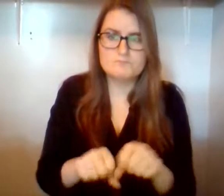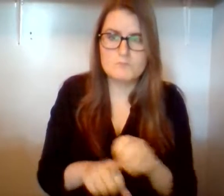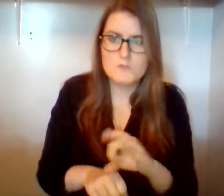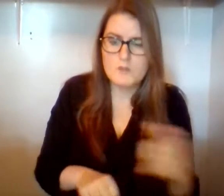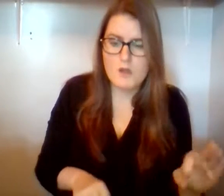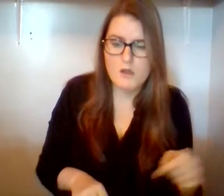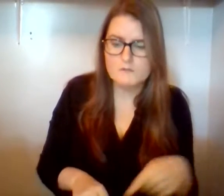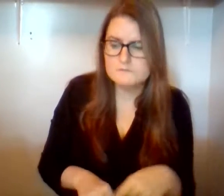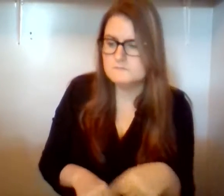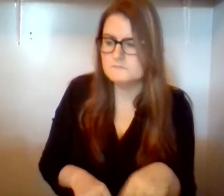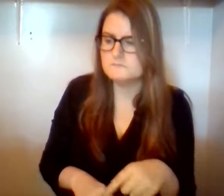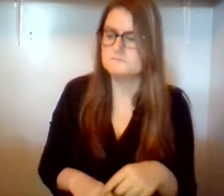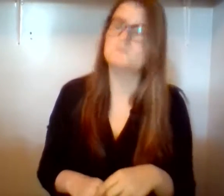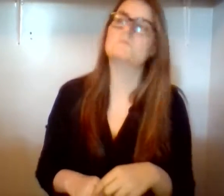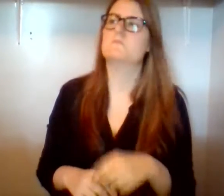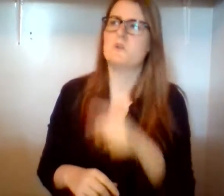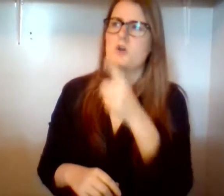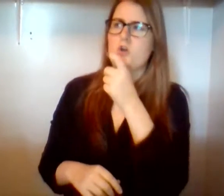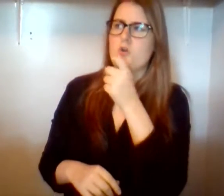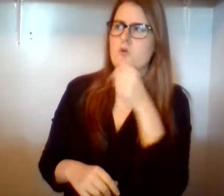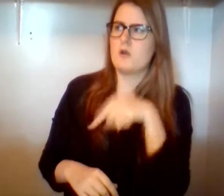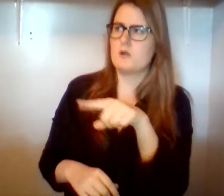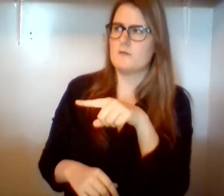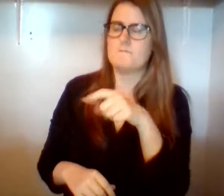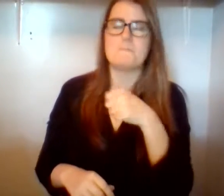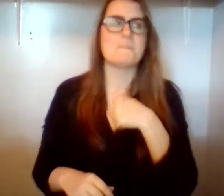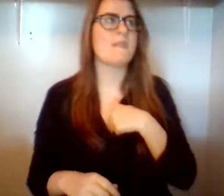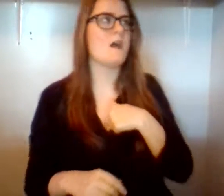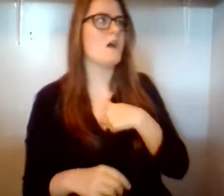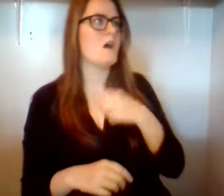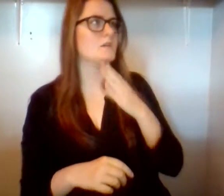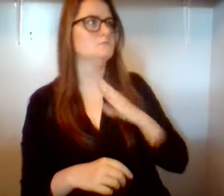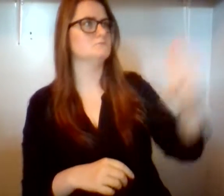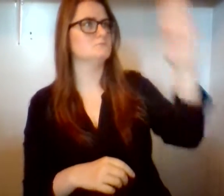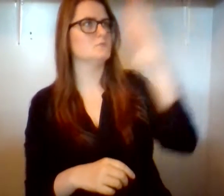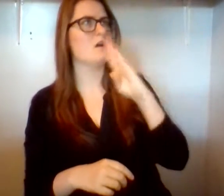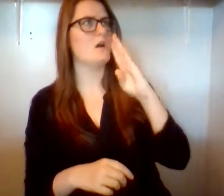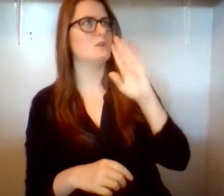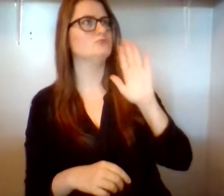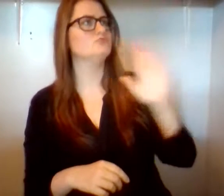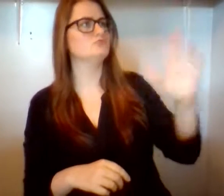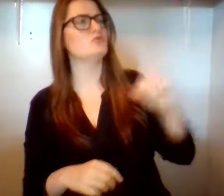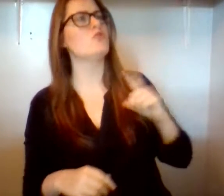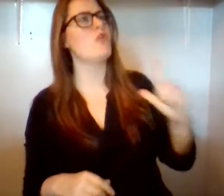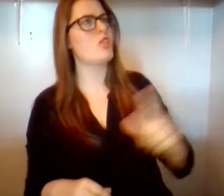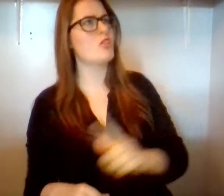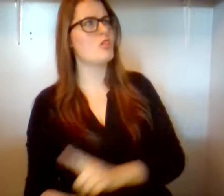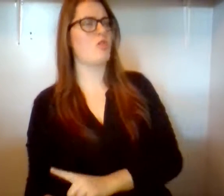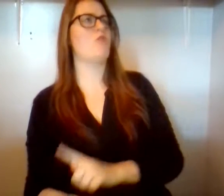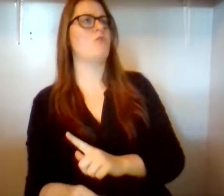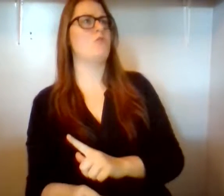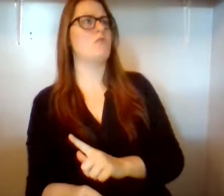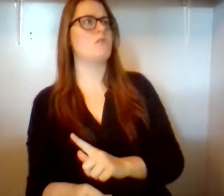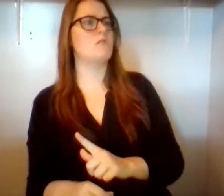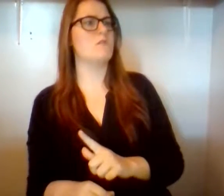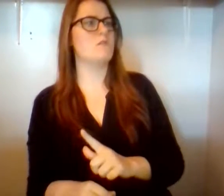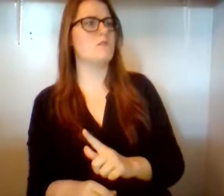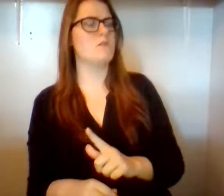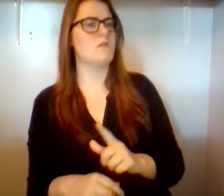people, the Israelites, the voice answered. But once Moses covered his face, afraid to keep looking at the fire. I have seen what's